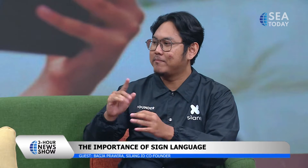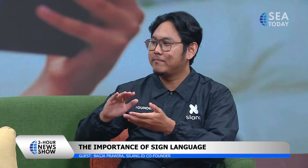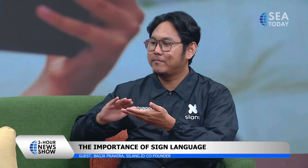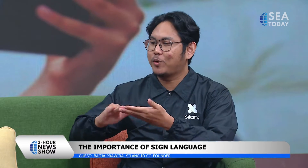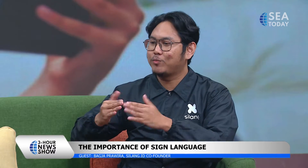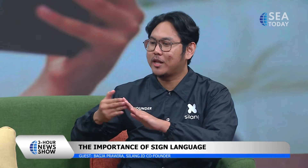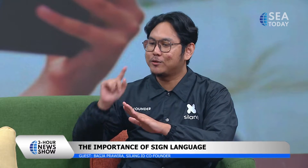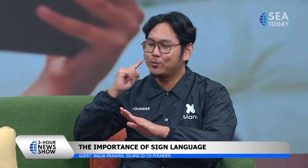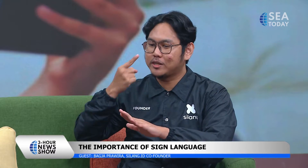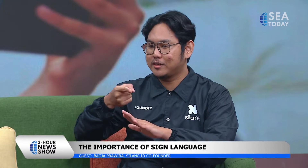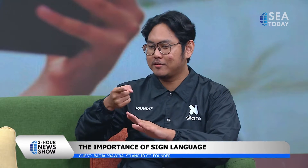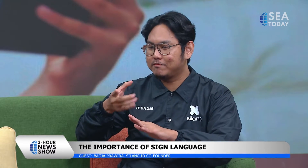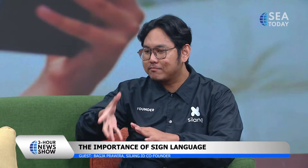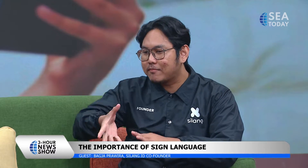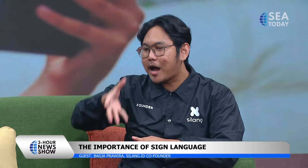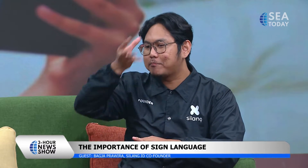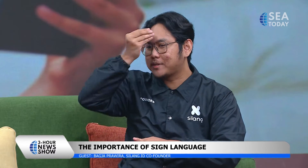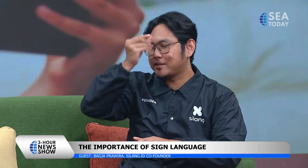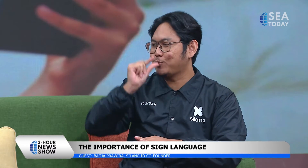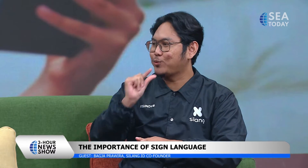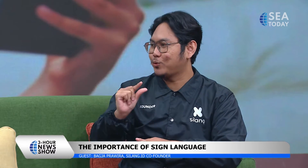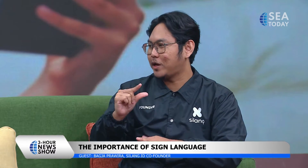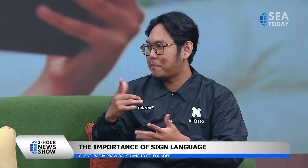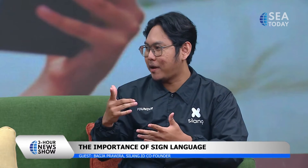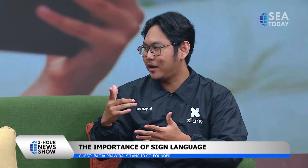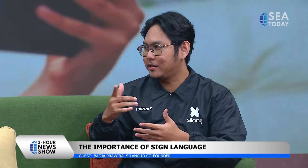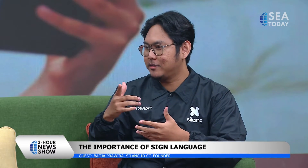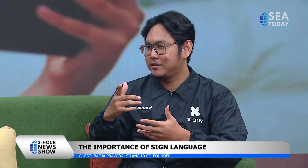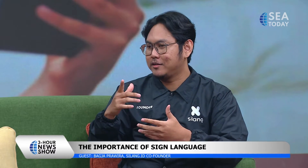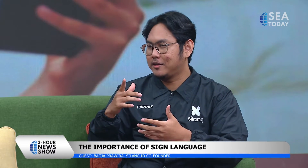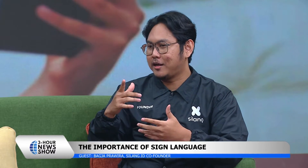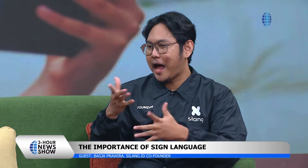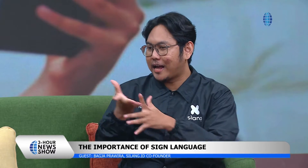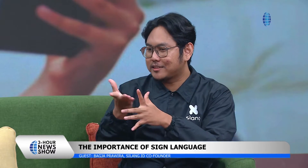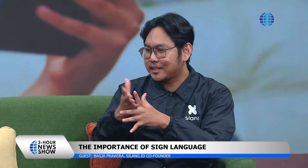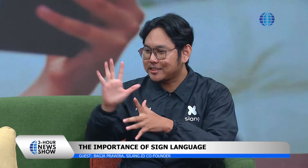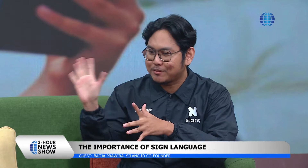why i put education as the number one because in deaf in the community